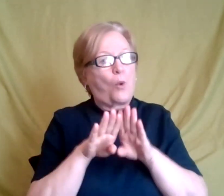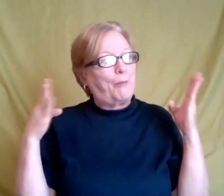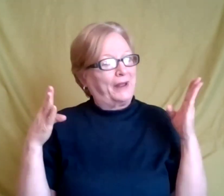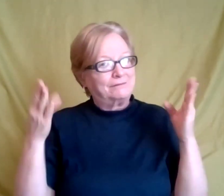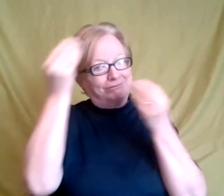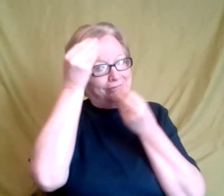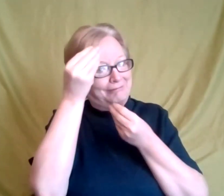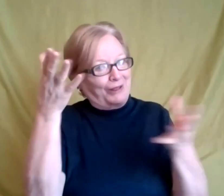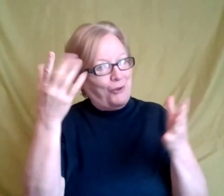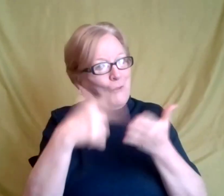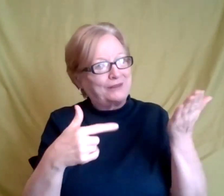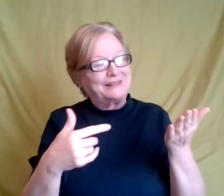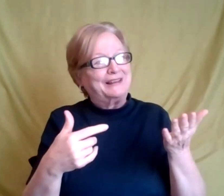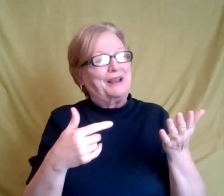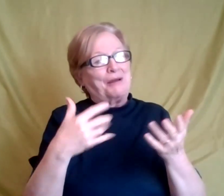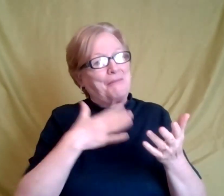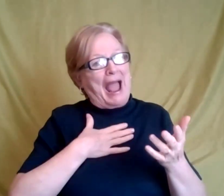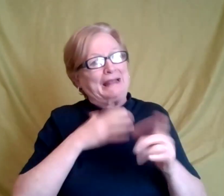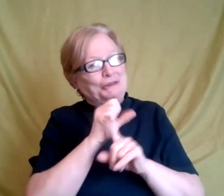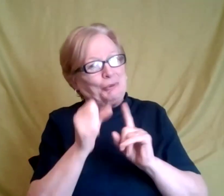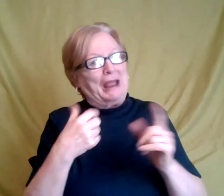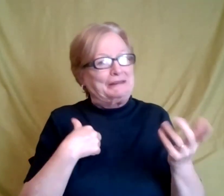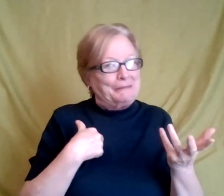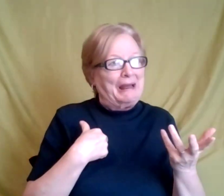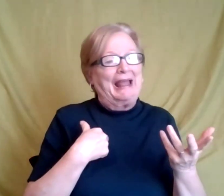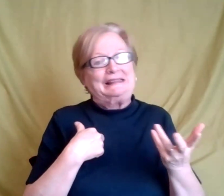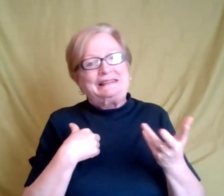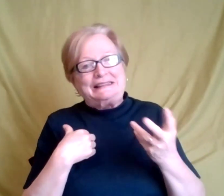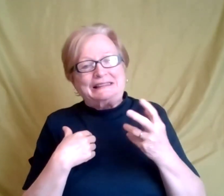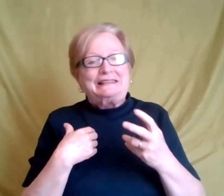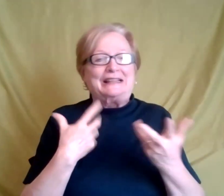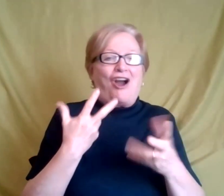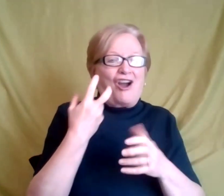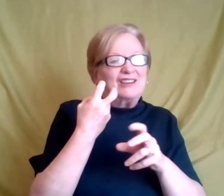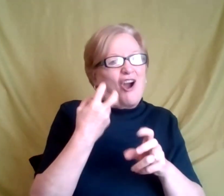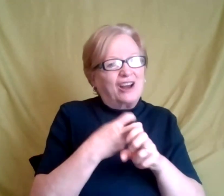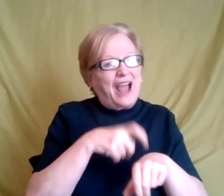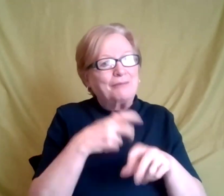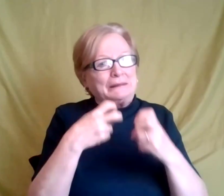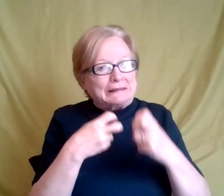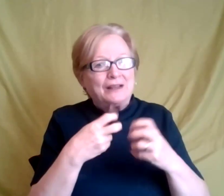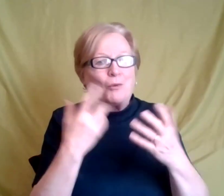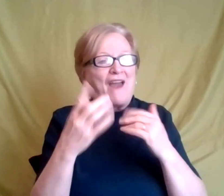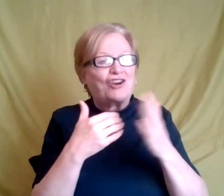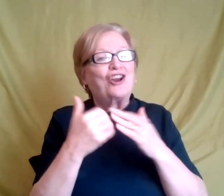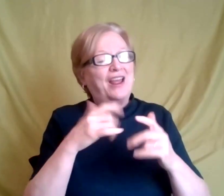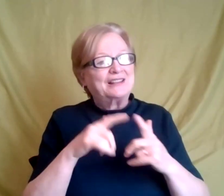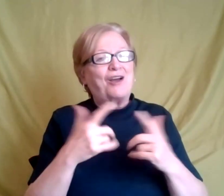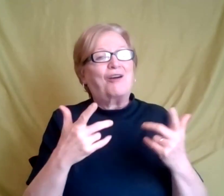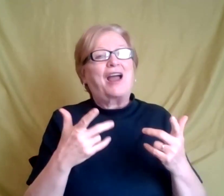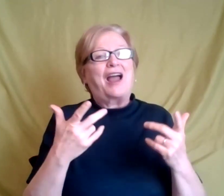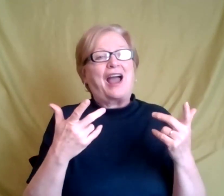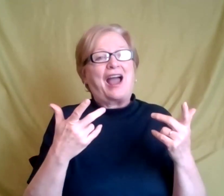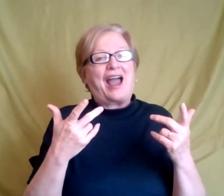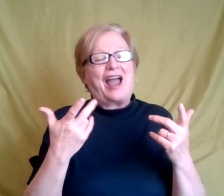but when it comes to distractions and things like that. So, uh, without further ado and taking you up a hill around the block, uh, to